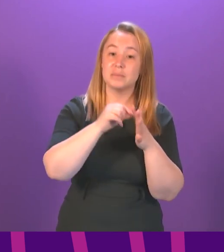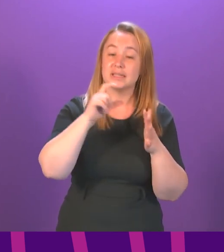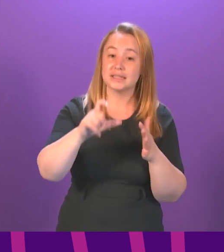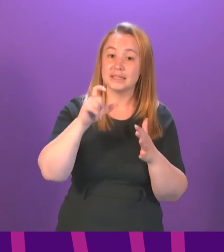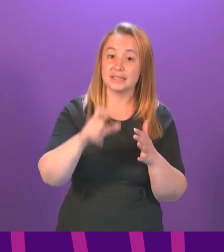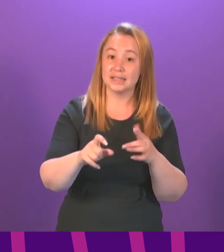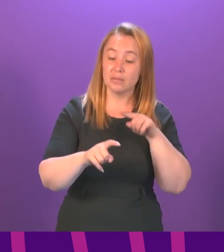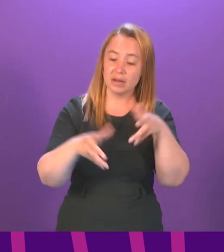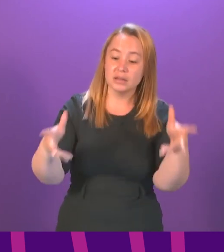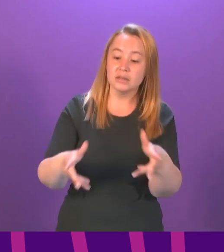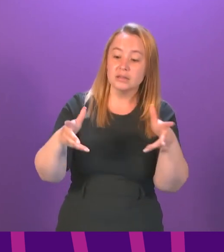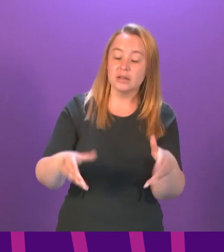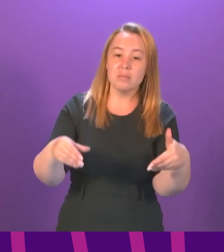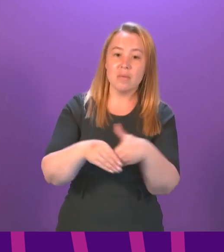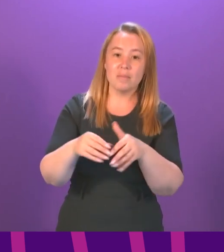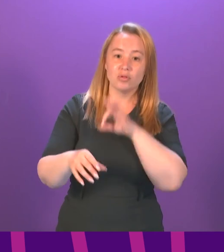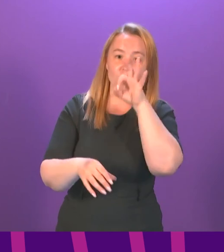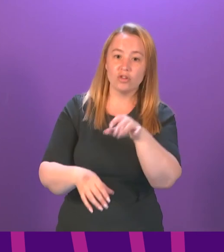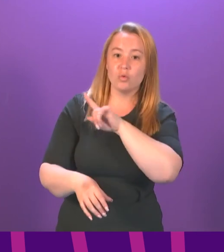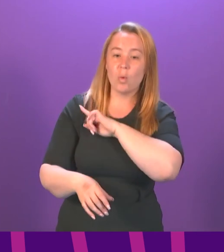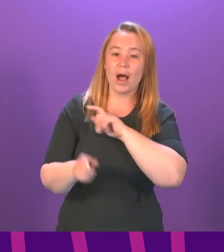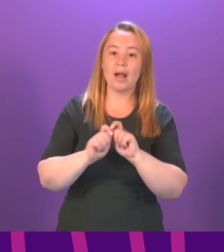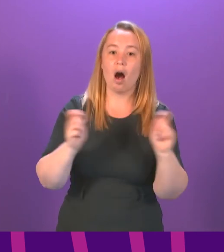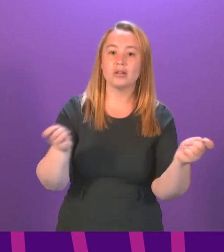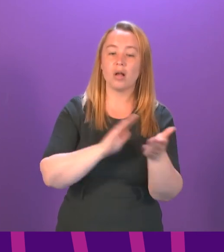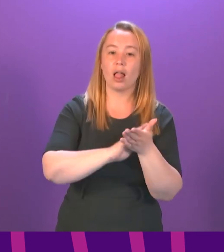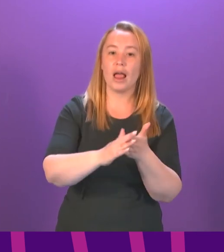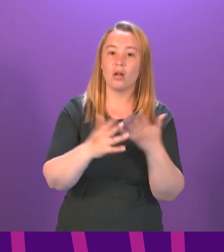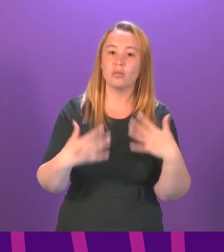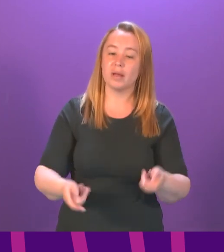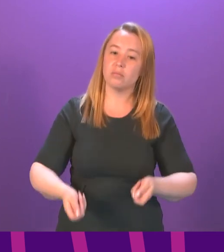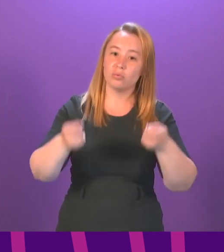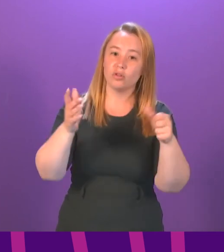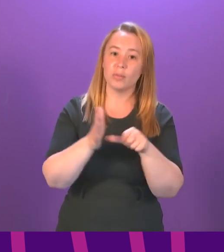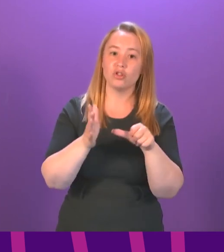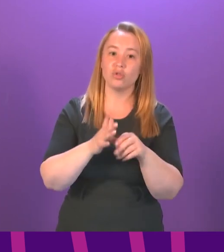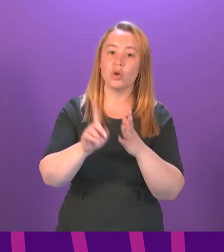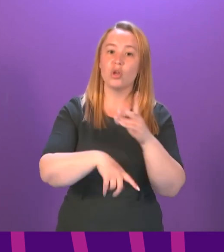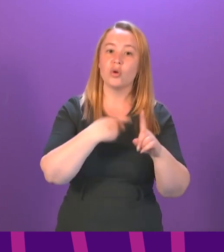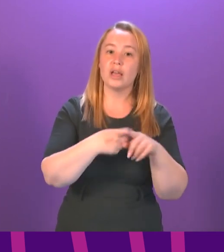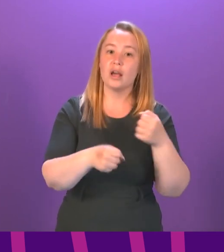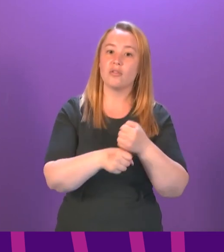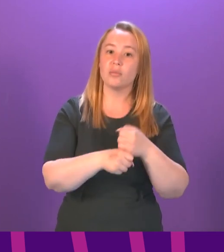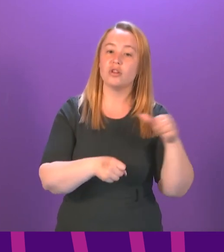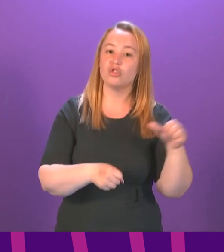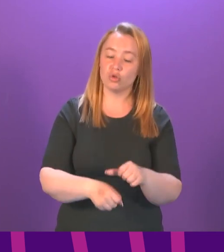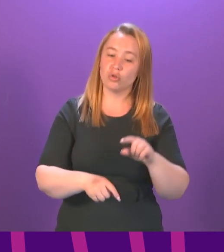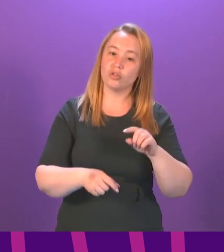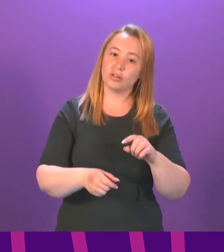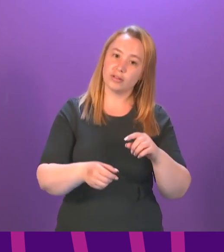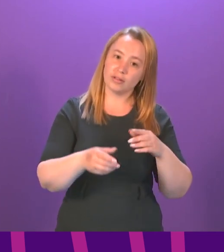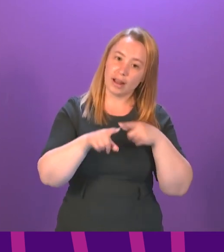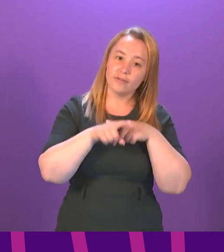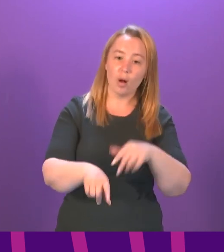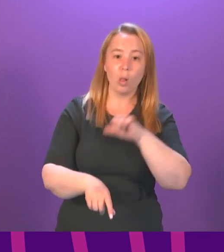may have prompted the member's question by an article in the Herald, have also raised this issue, are very clear that the UK Government should proceed with this and deliver on its promise, and we will